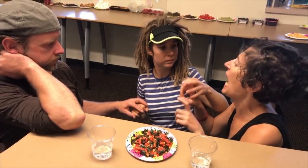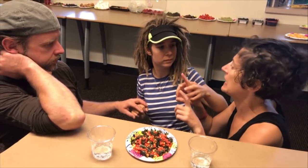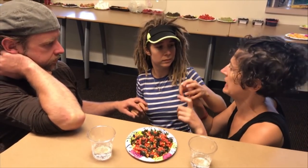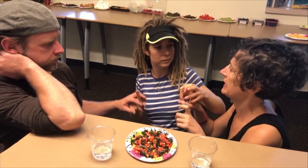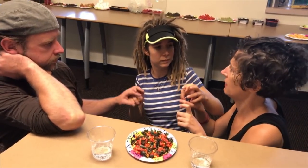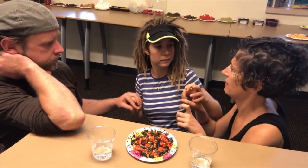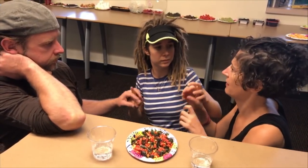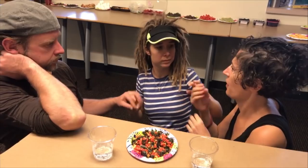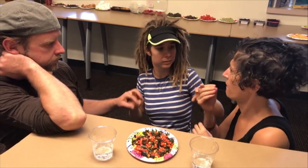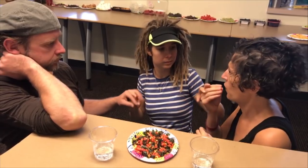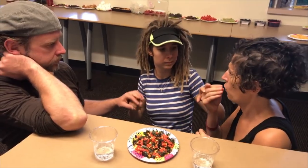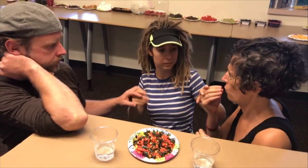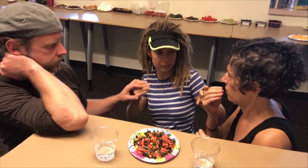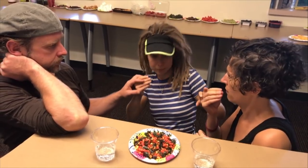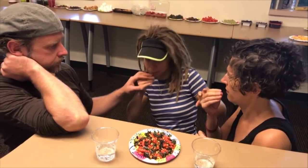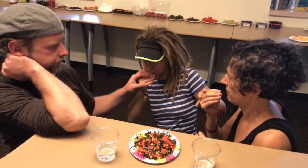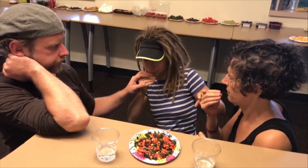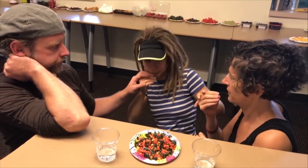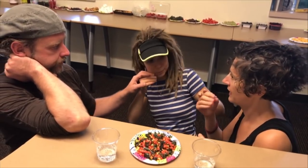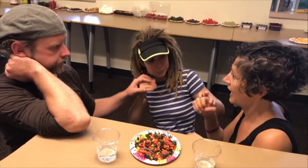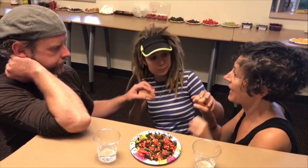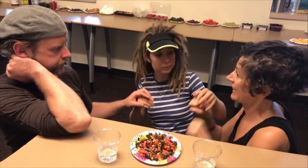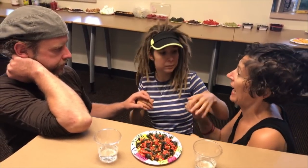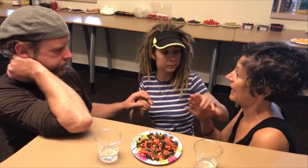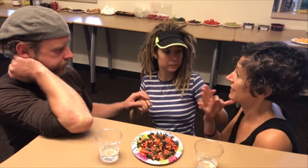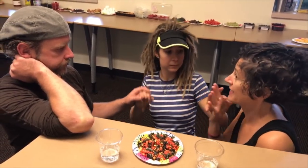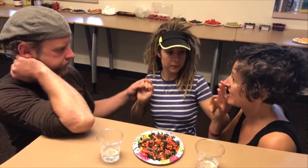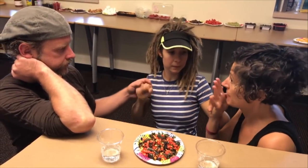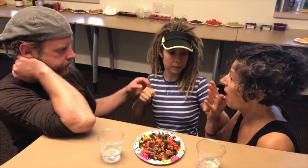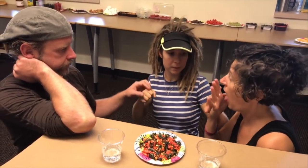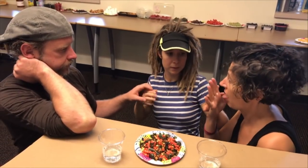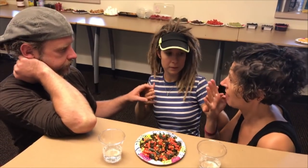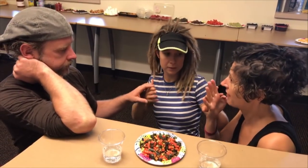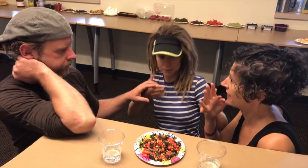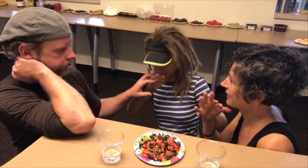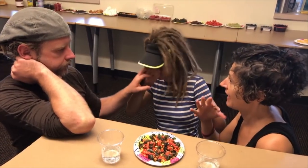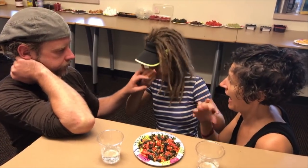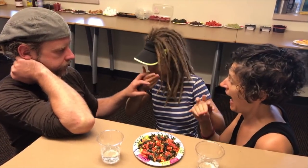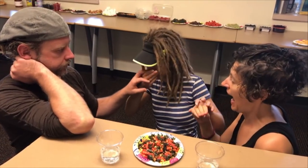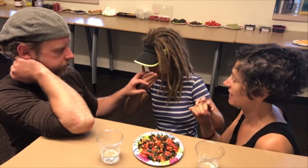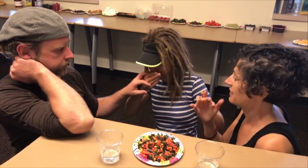to dramatize stories through smell, taste, and touch. Theatre